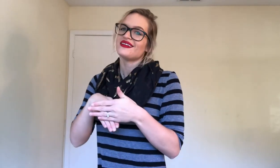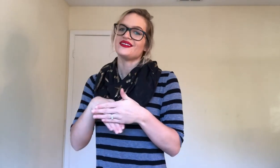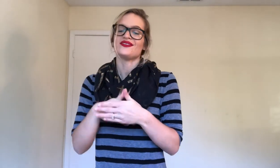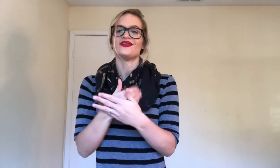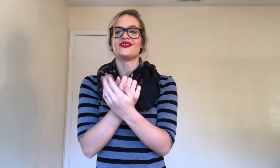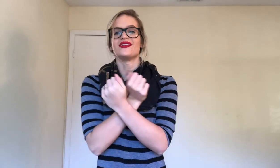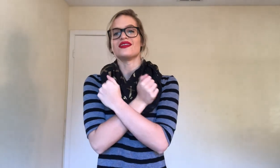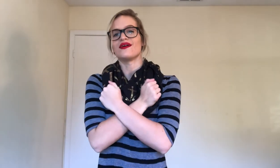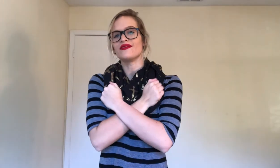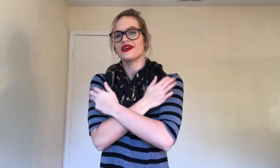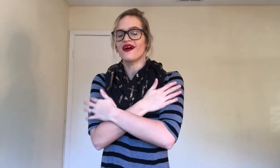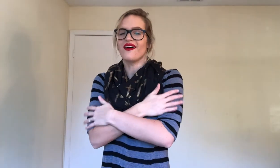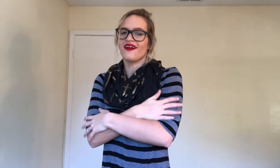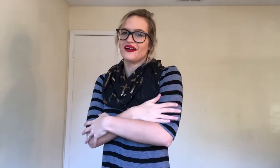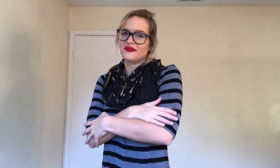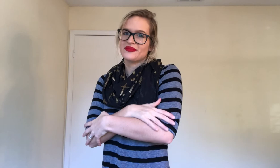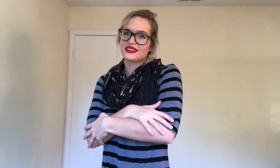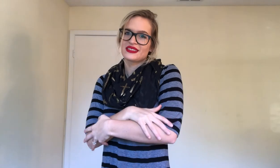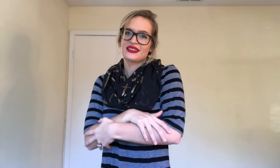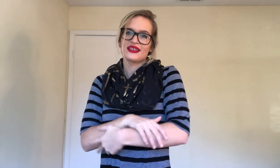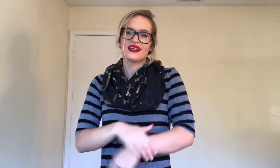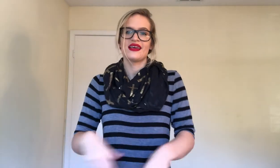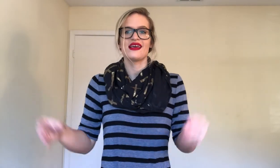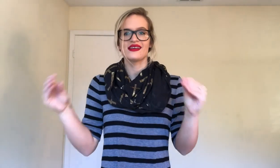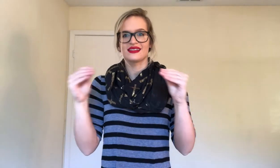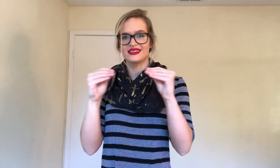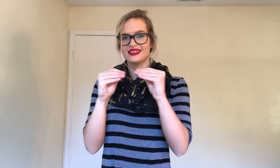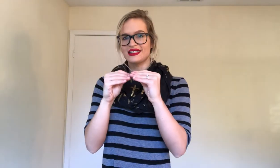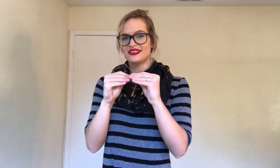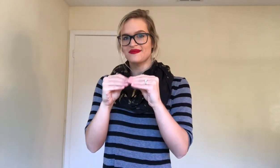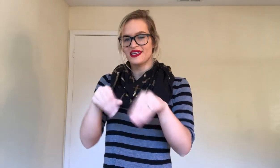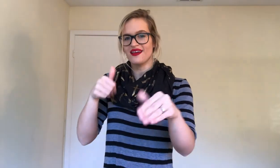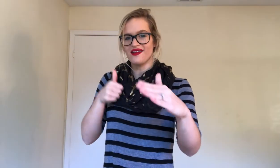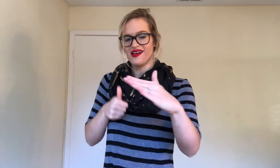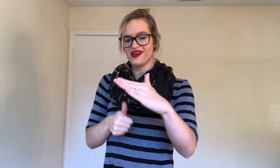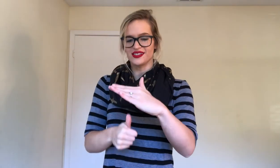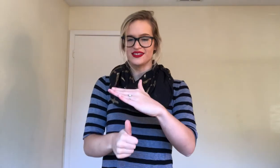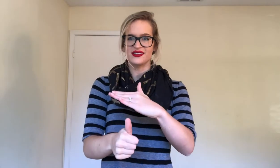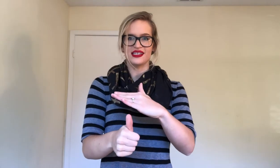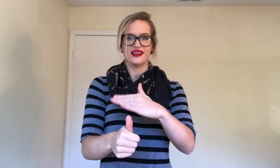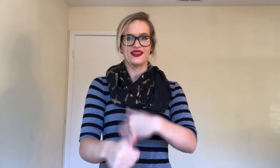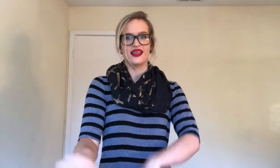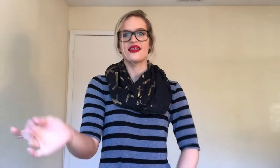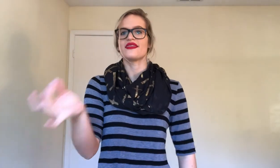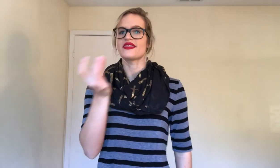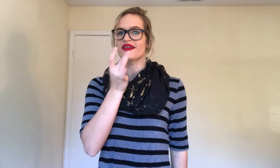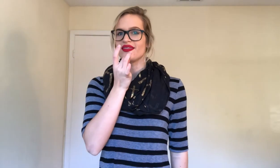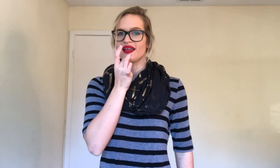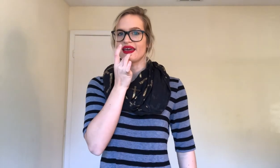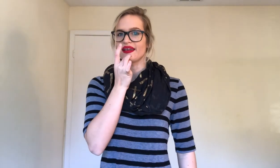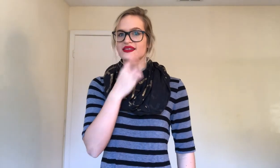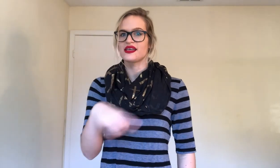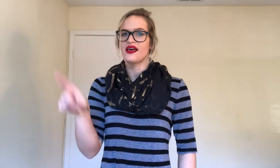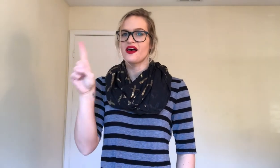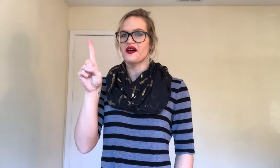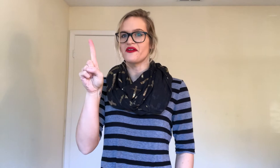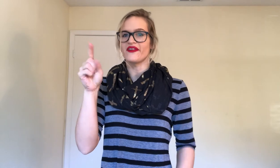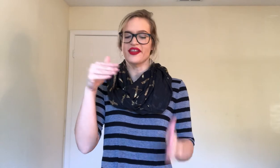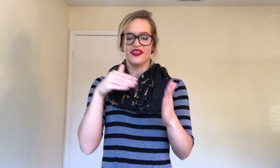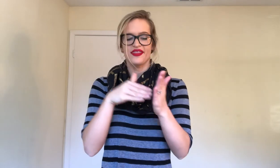To your loving arms. Kiss me. Underneath. The light. Of. A